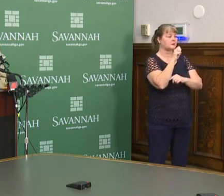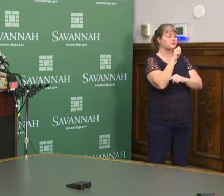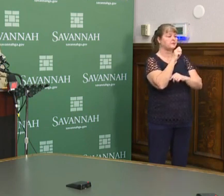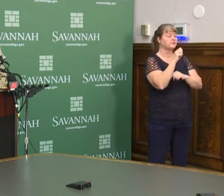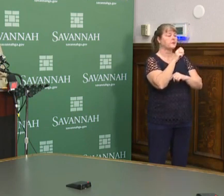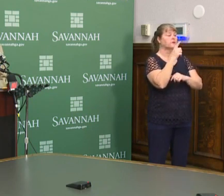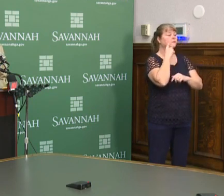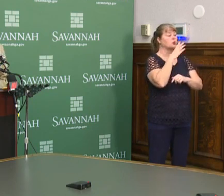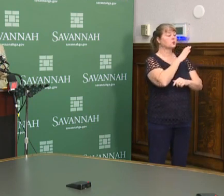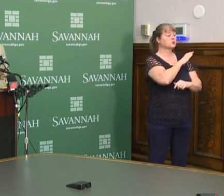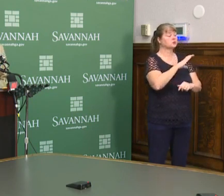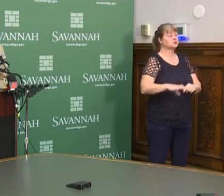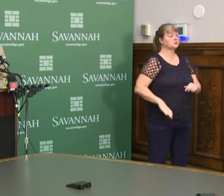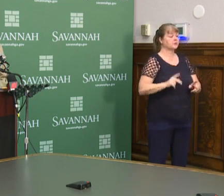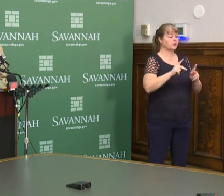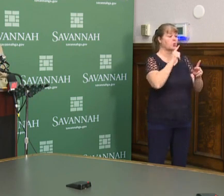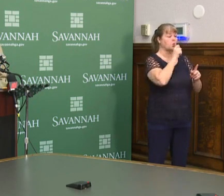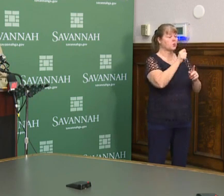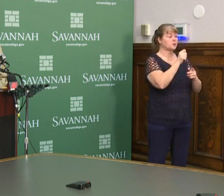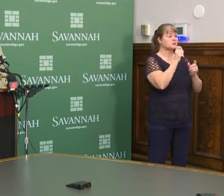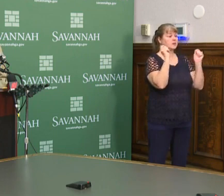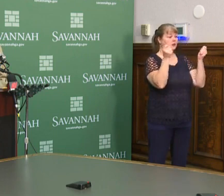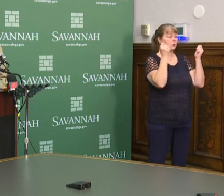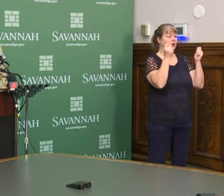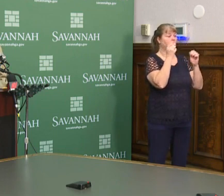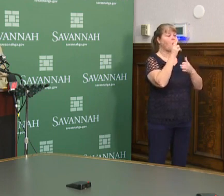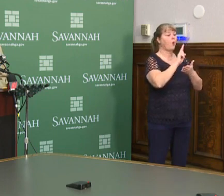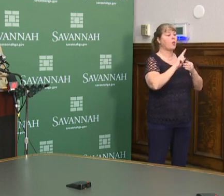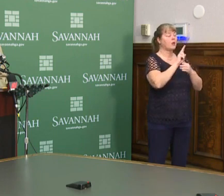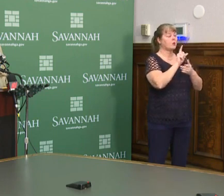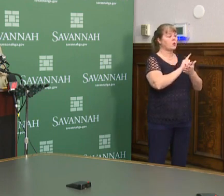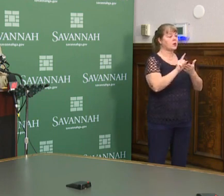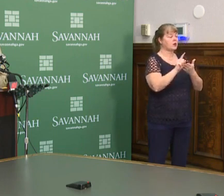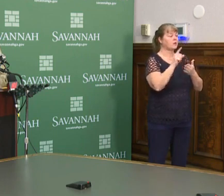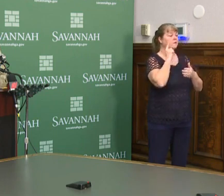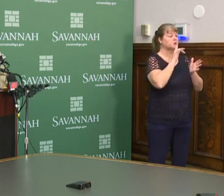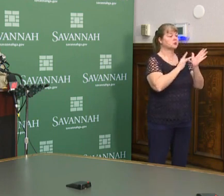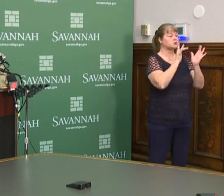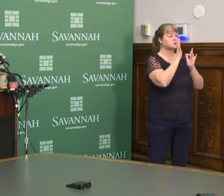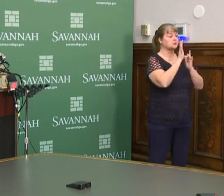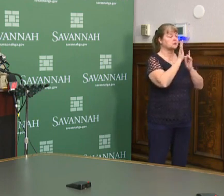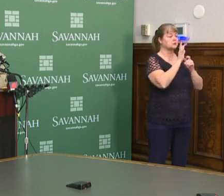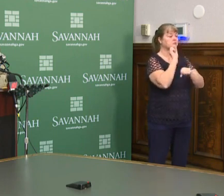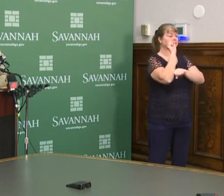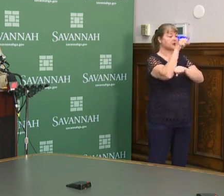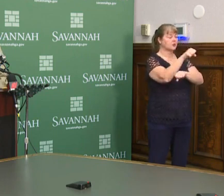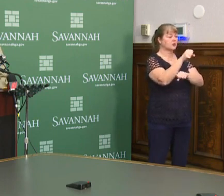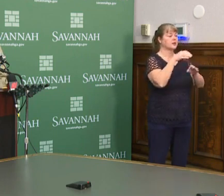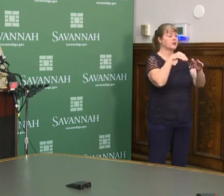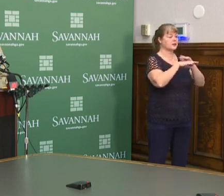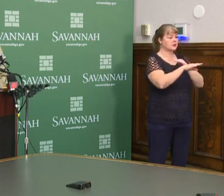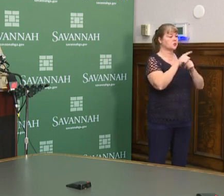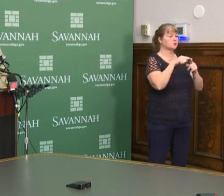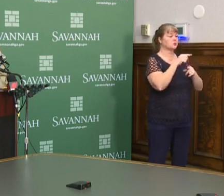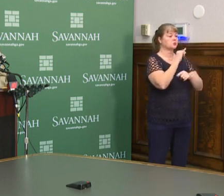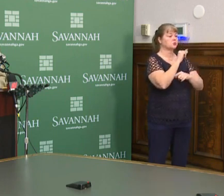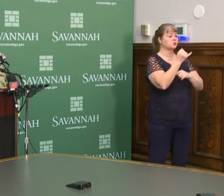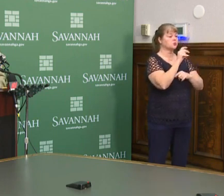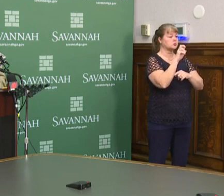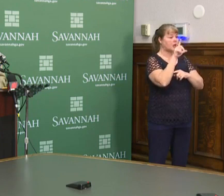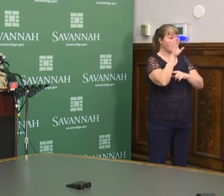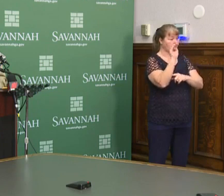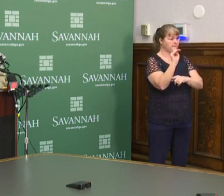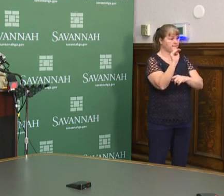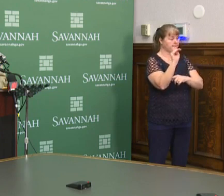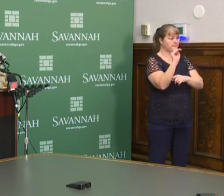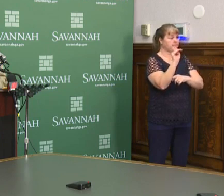as you know, for Christians, we celebrate Holy Week, which chronicles Jesus' triumphant entry into Jerusalem, culminating with